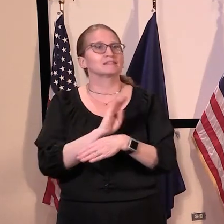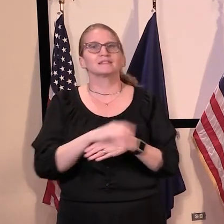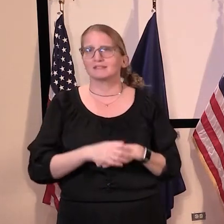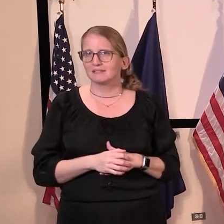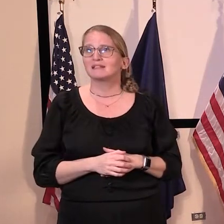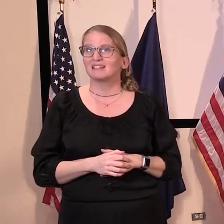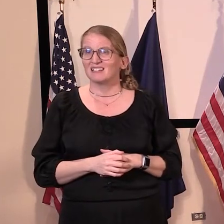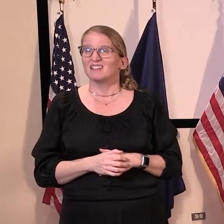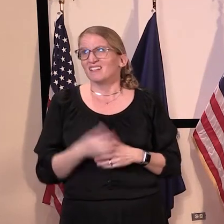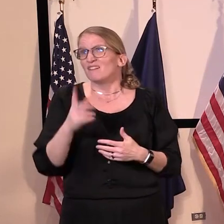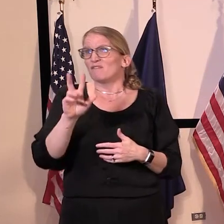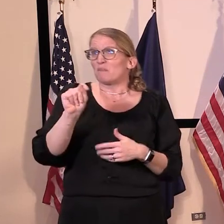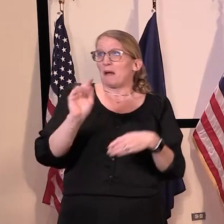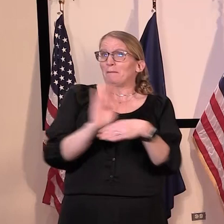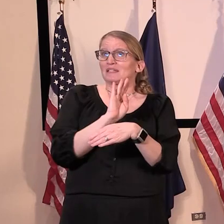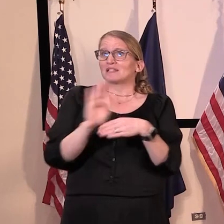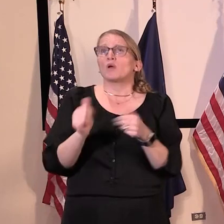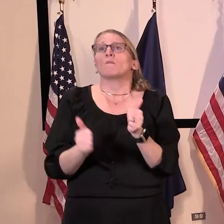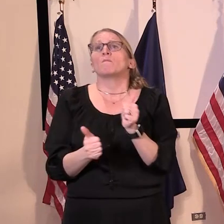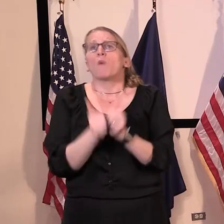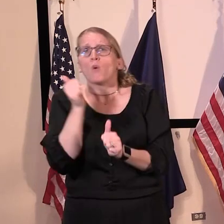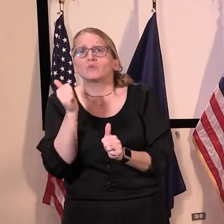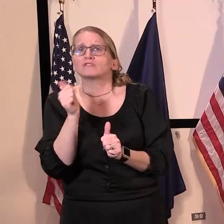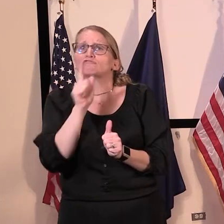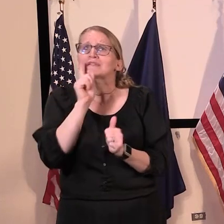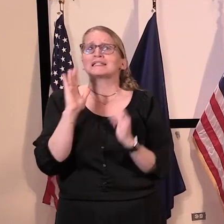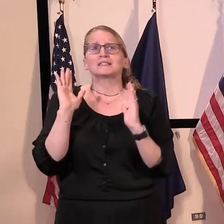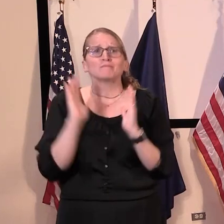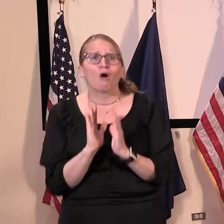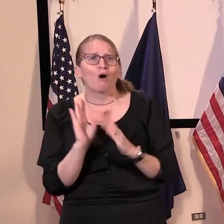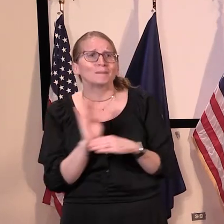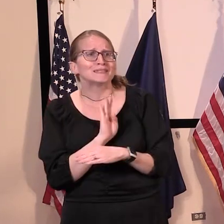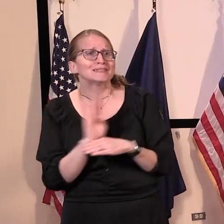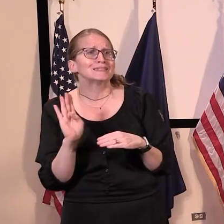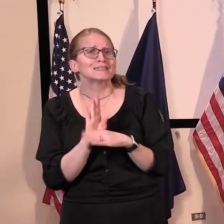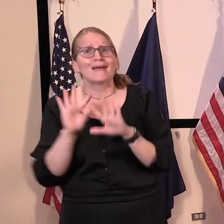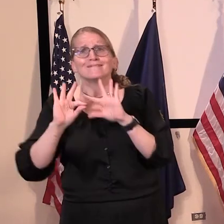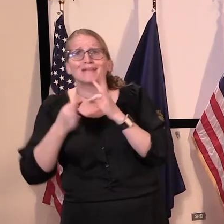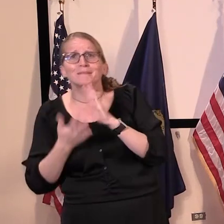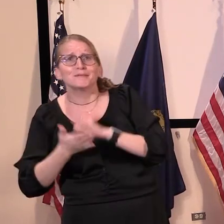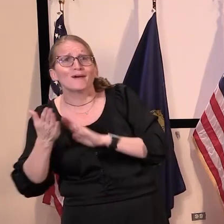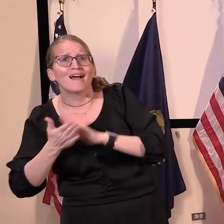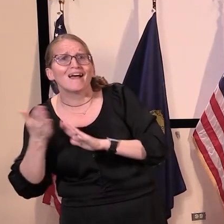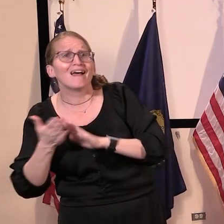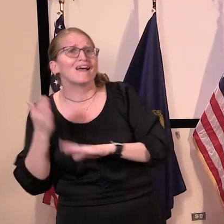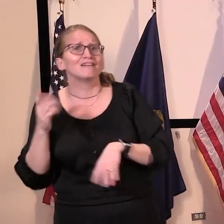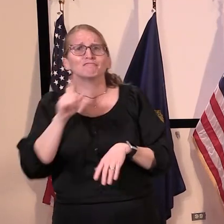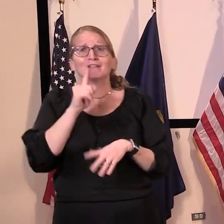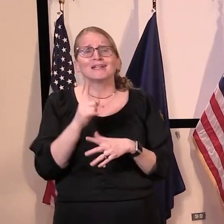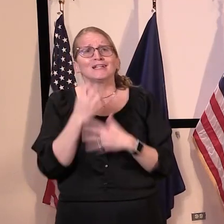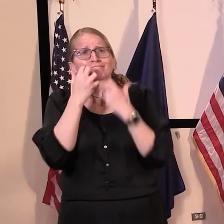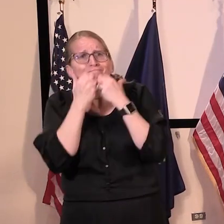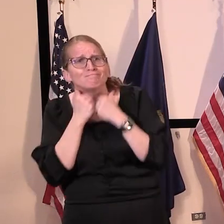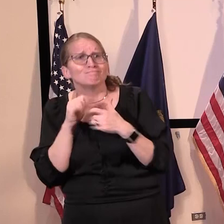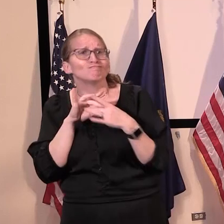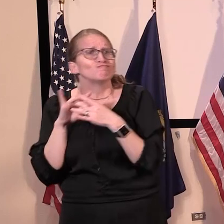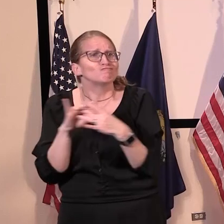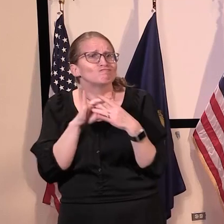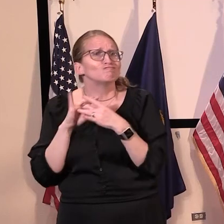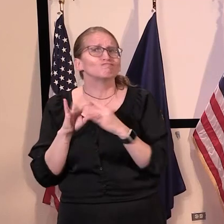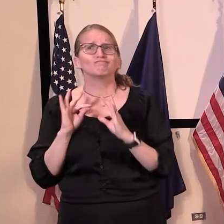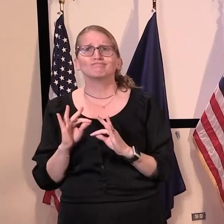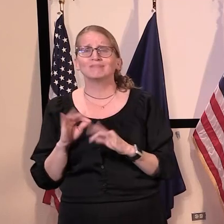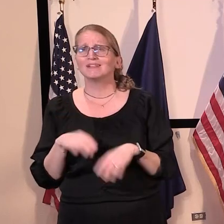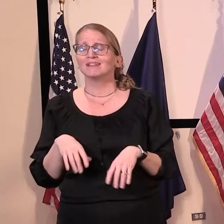businesses are they're small, they're small family affairs. The people who work there are like family. And to suddenly